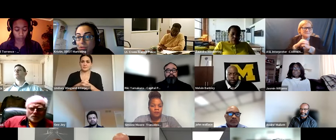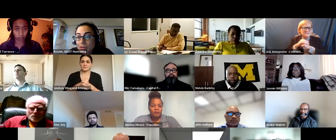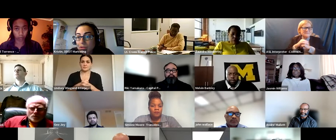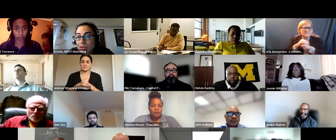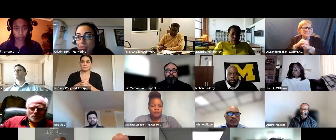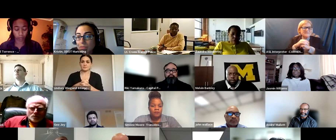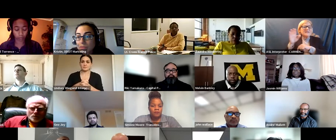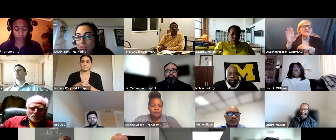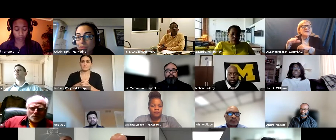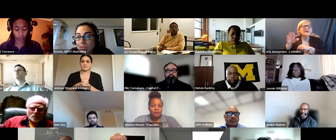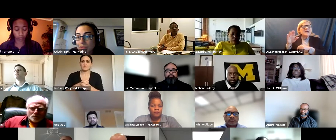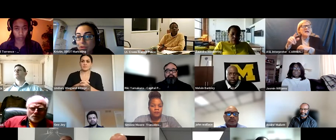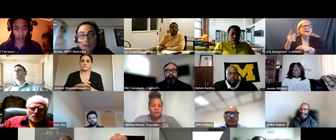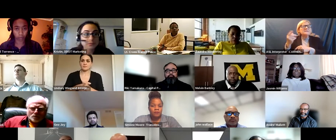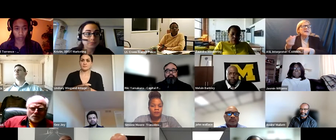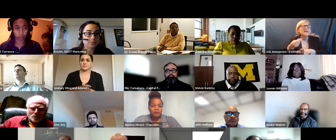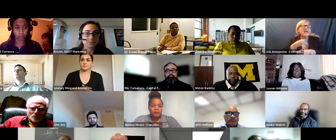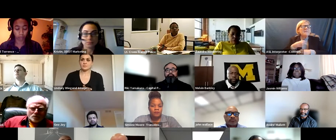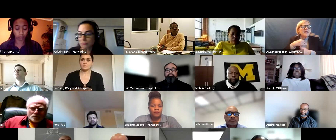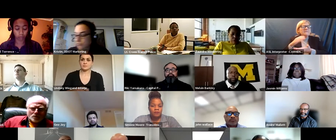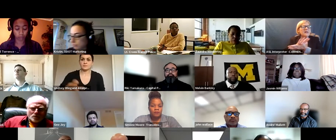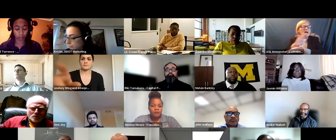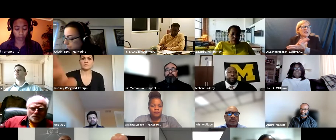Ketteringham gave me a flyer. Go ahead.